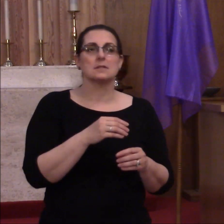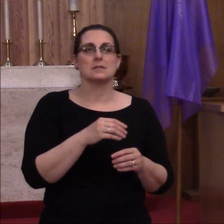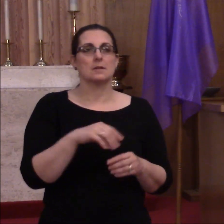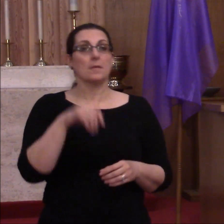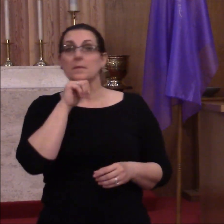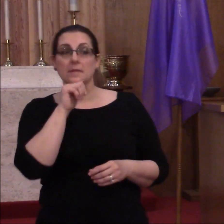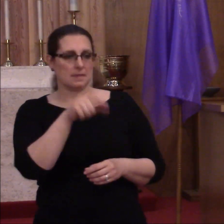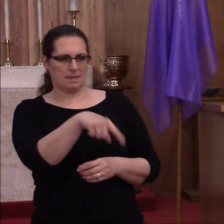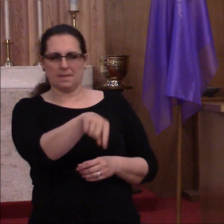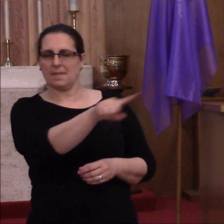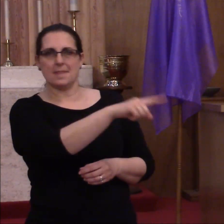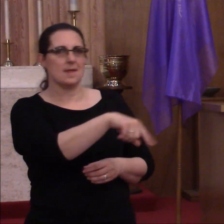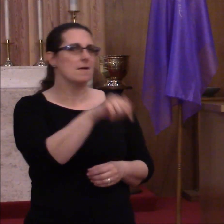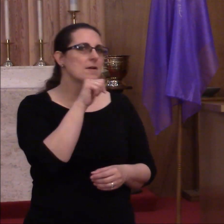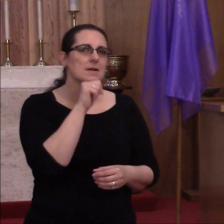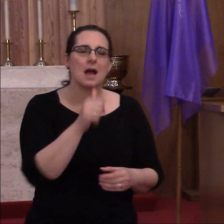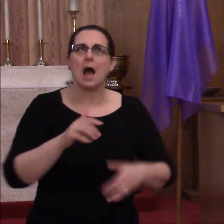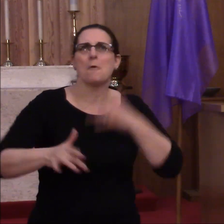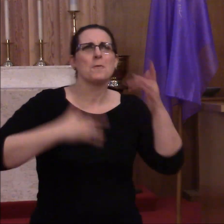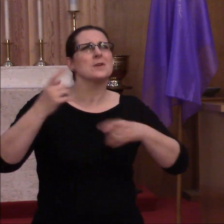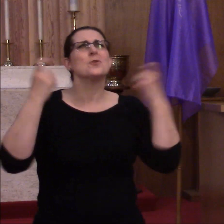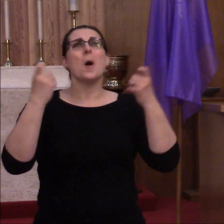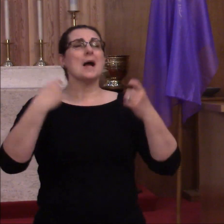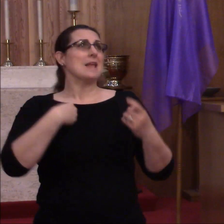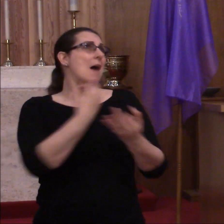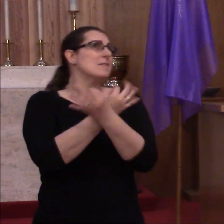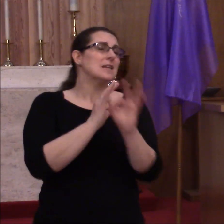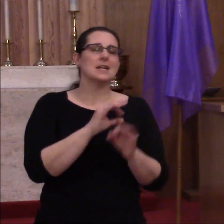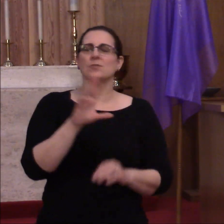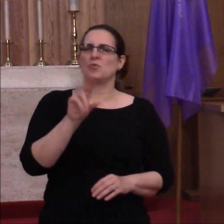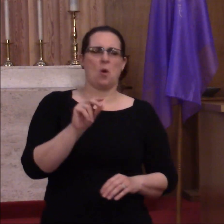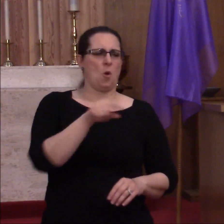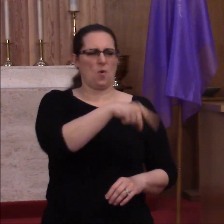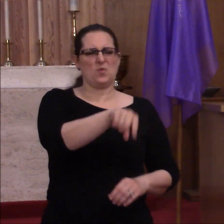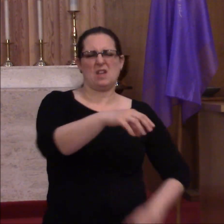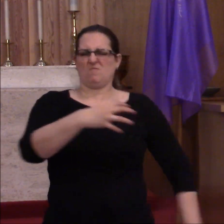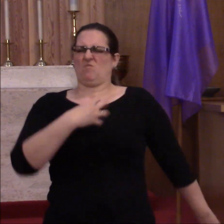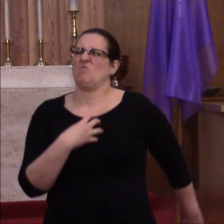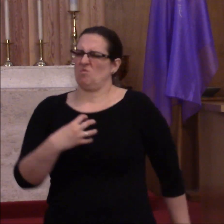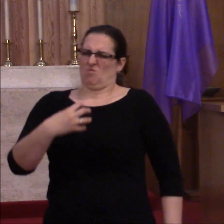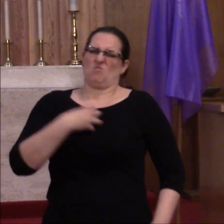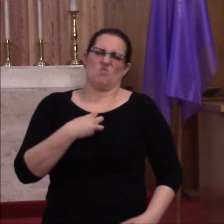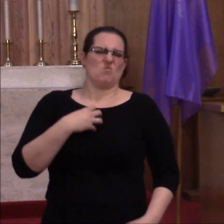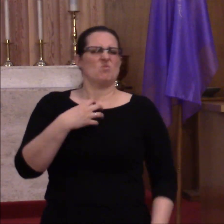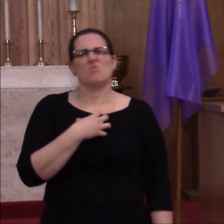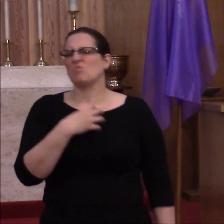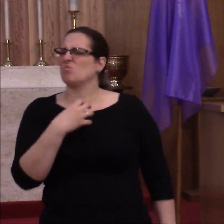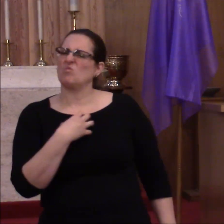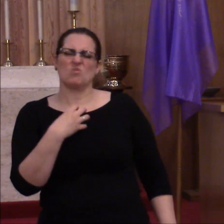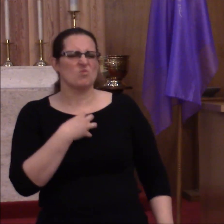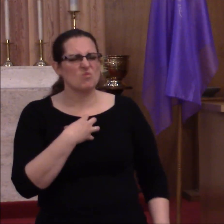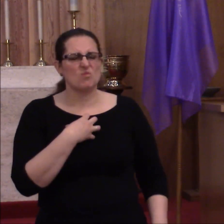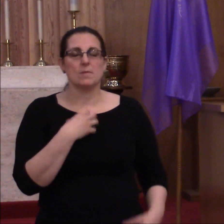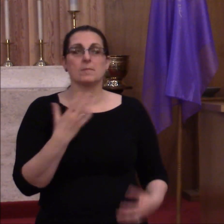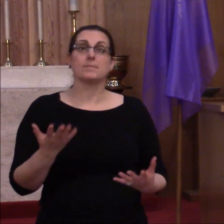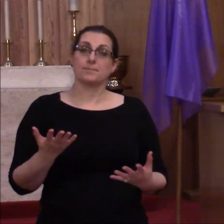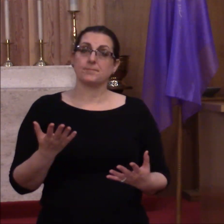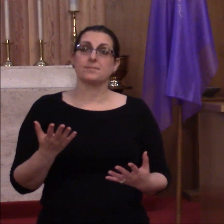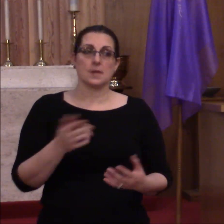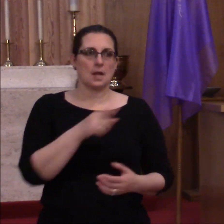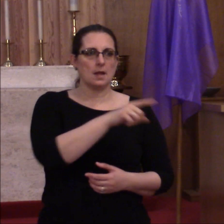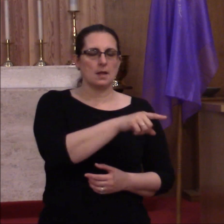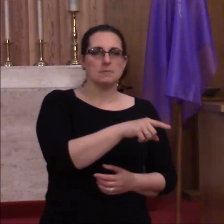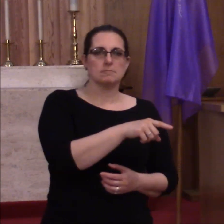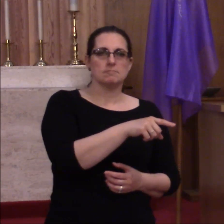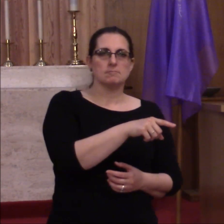rejoicing that they were free, they grumbled against Moses and Aaron and ultimately the Lord. Just when they